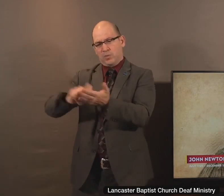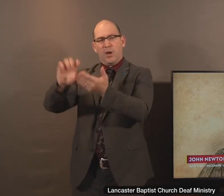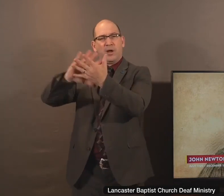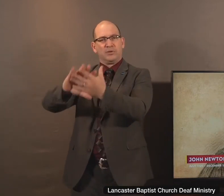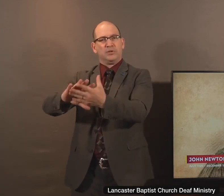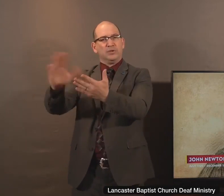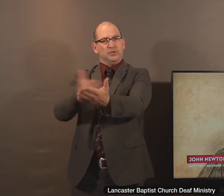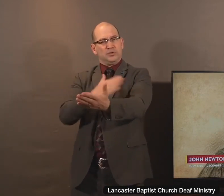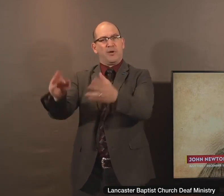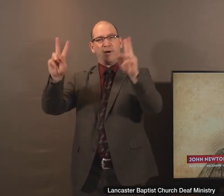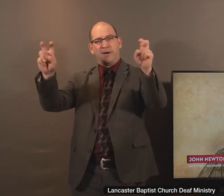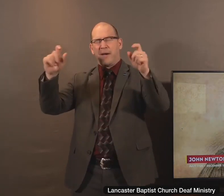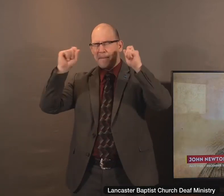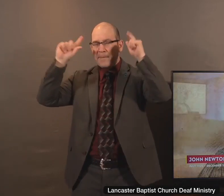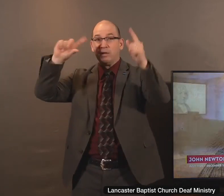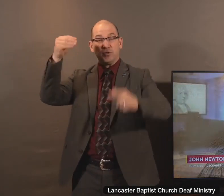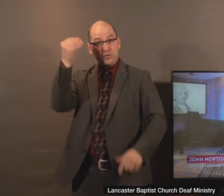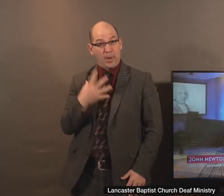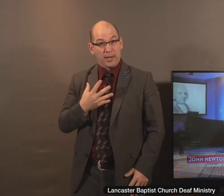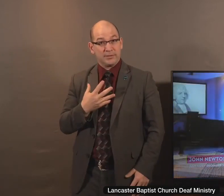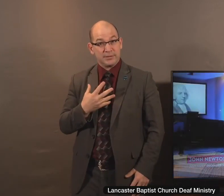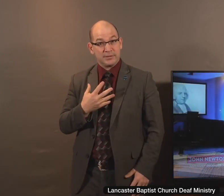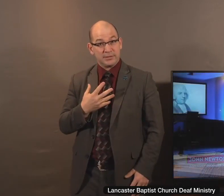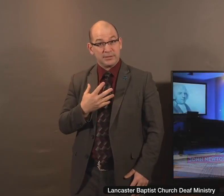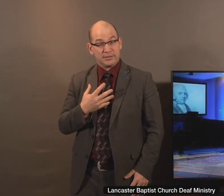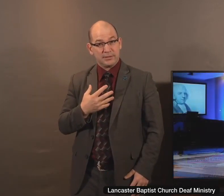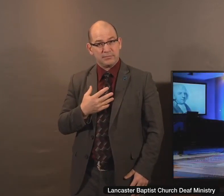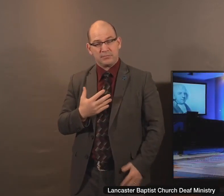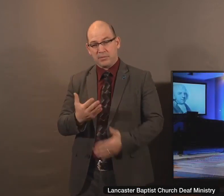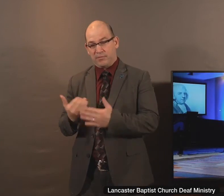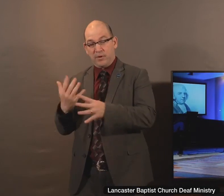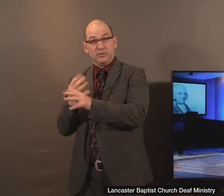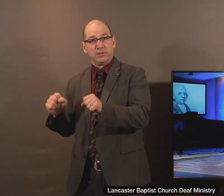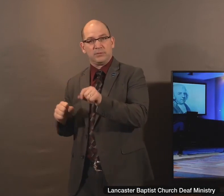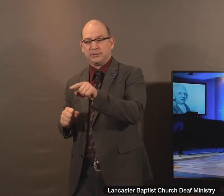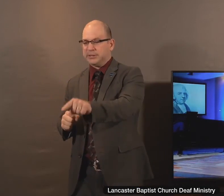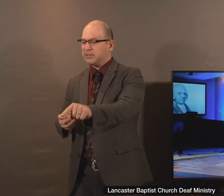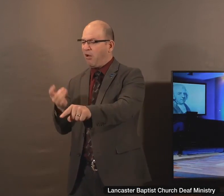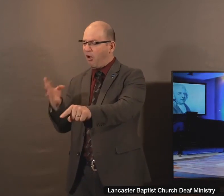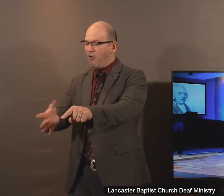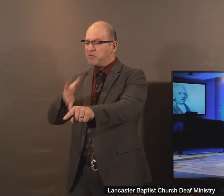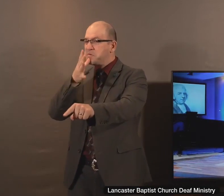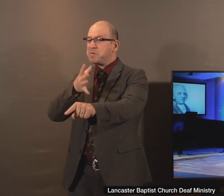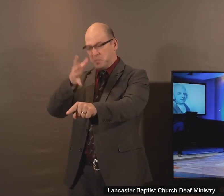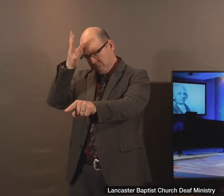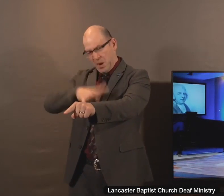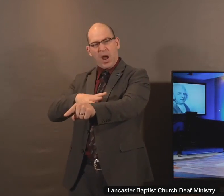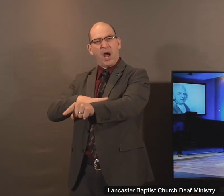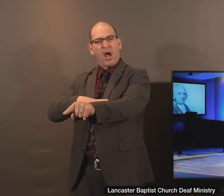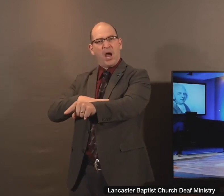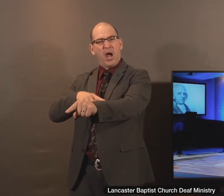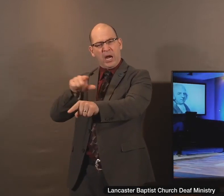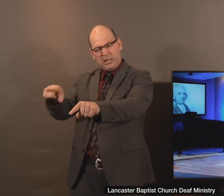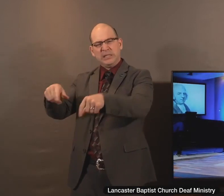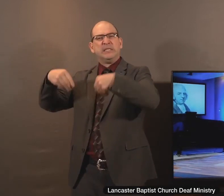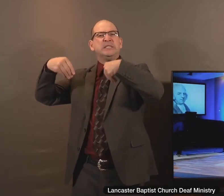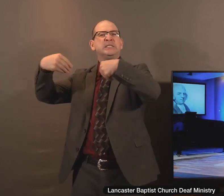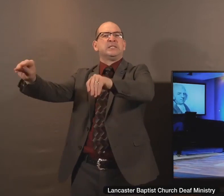grace before he was saved. He did not live a godly life. He was in the human trafficking business.